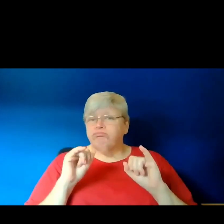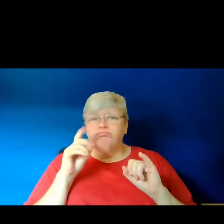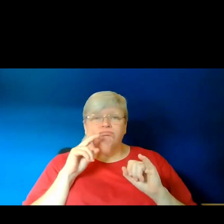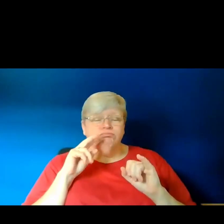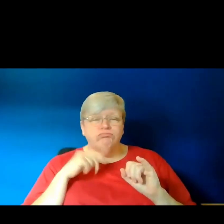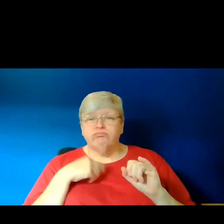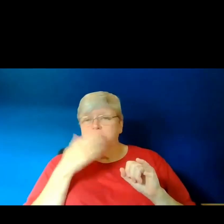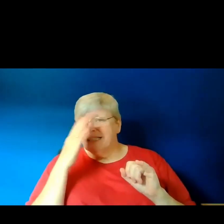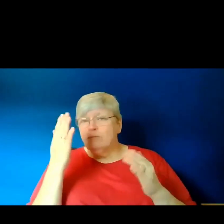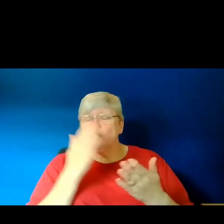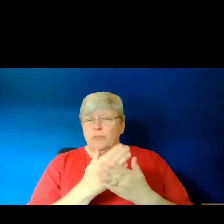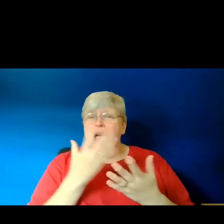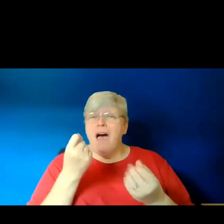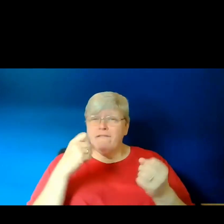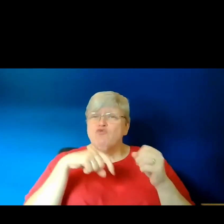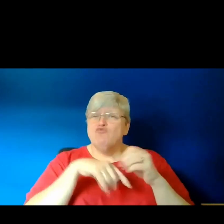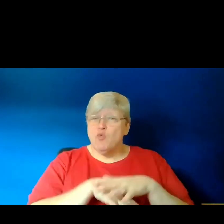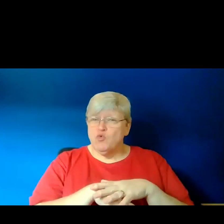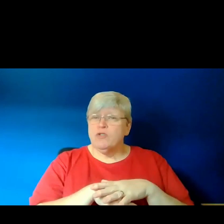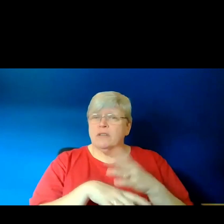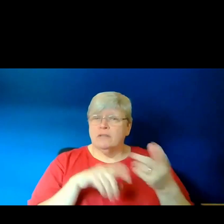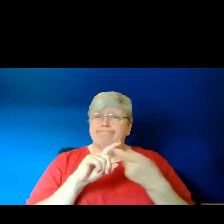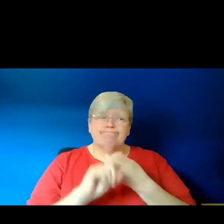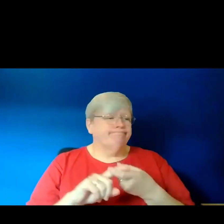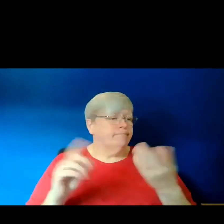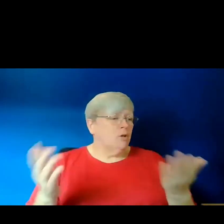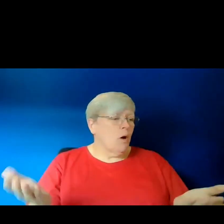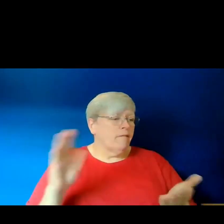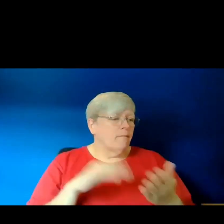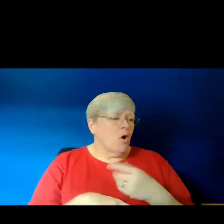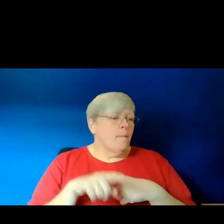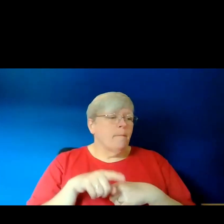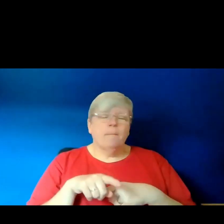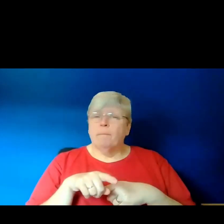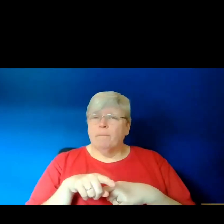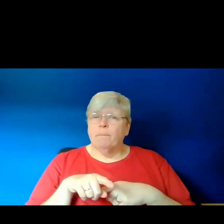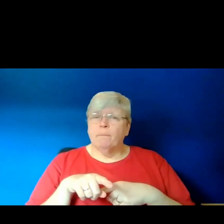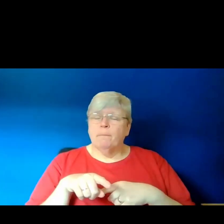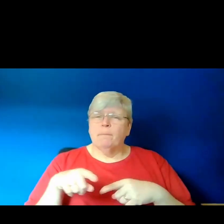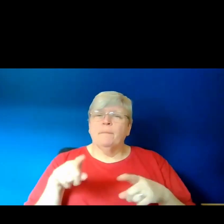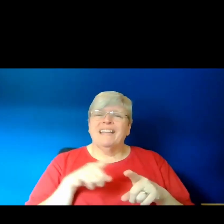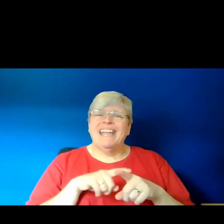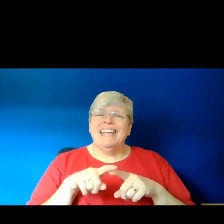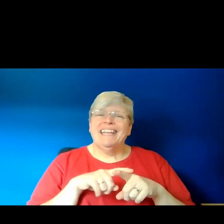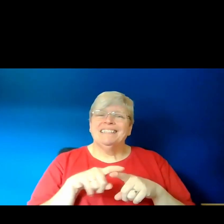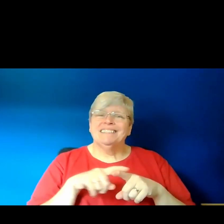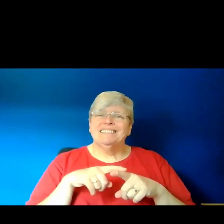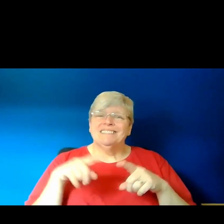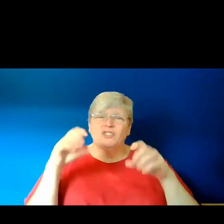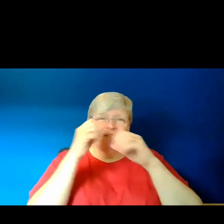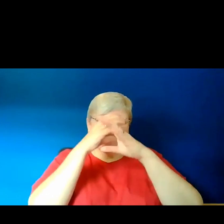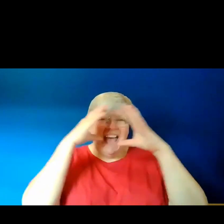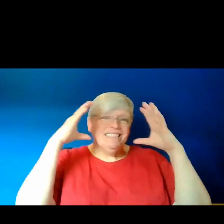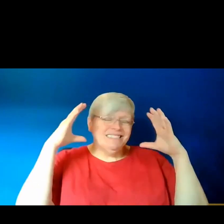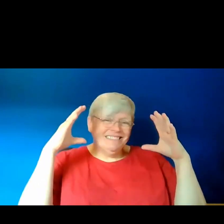always has a root. So for example, I think that a lot of older English fantasy can feel quite